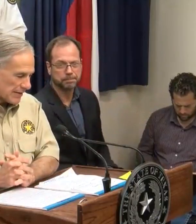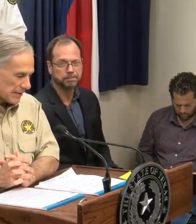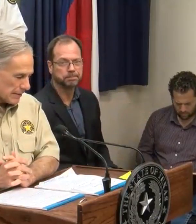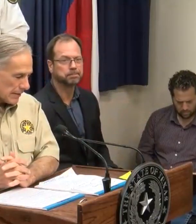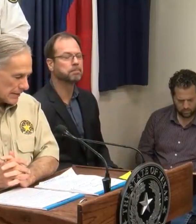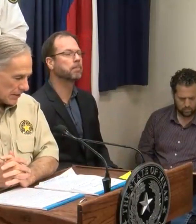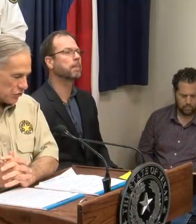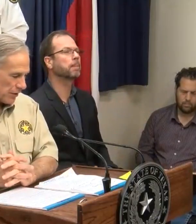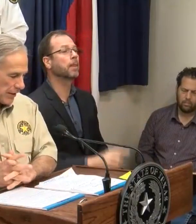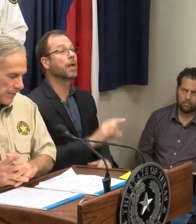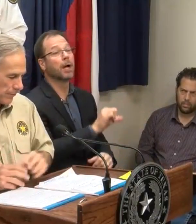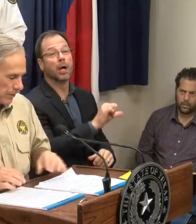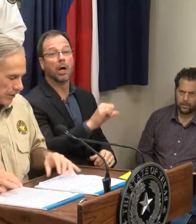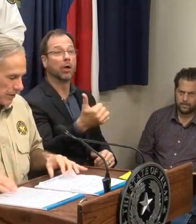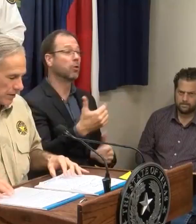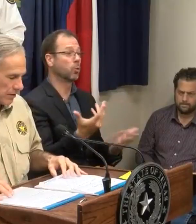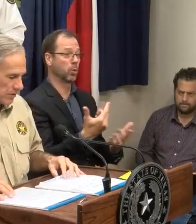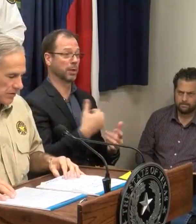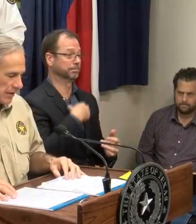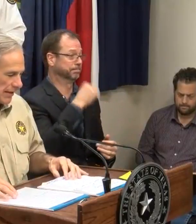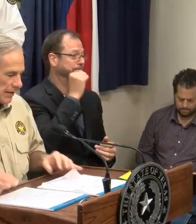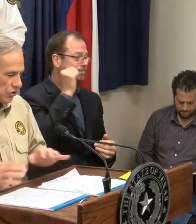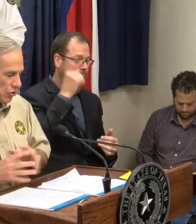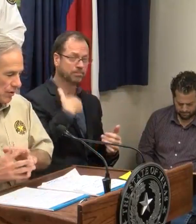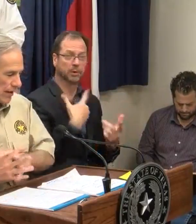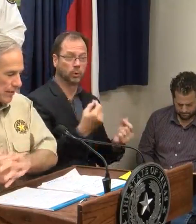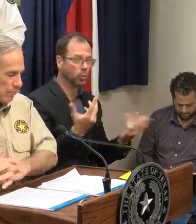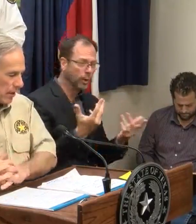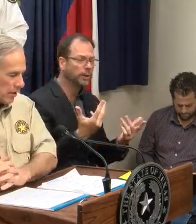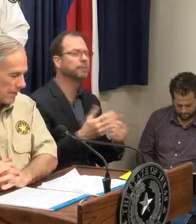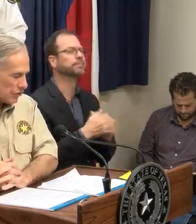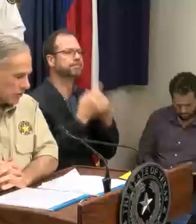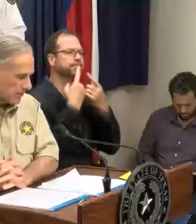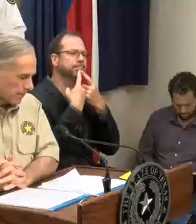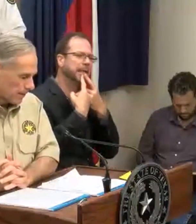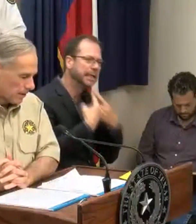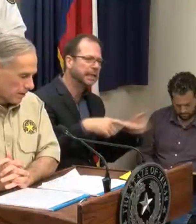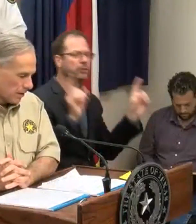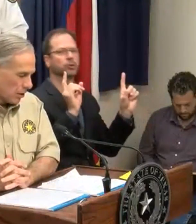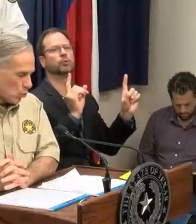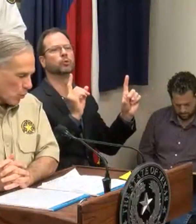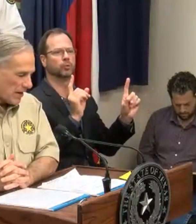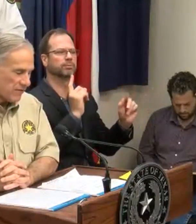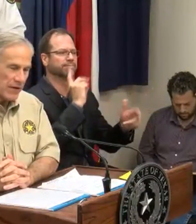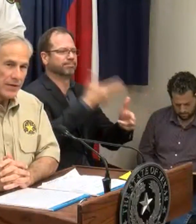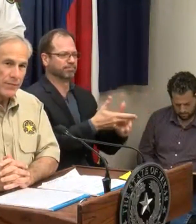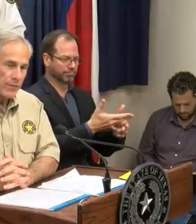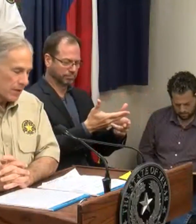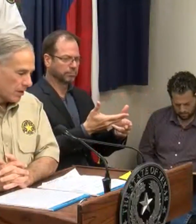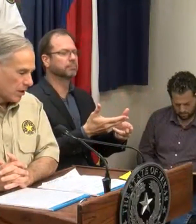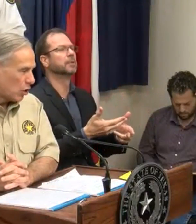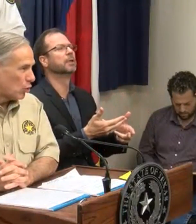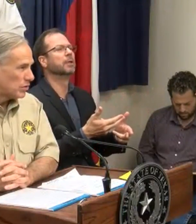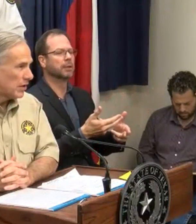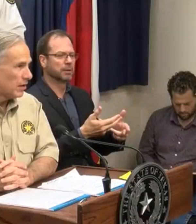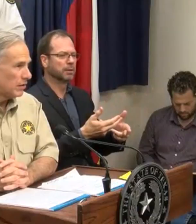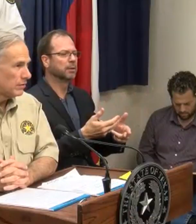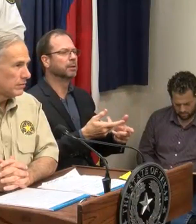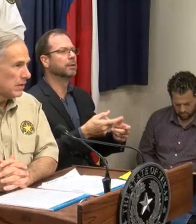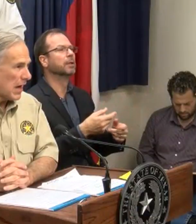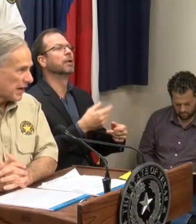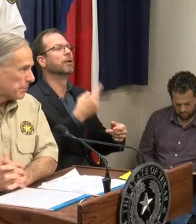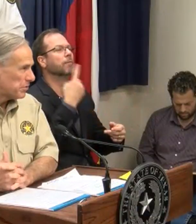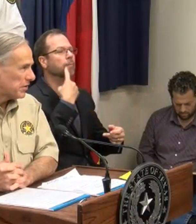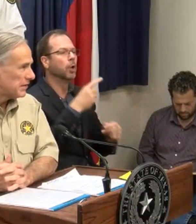else that I did yesterday is I issued a proclamation waiving hotel